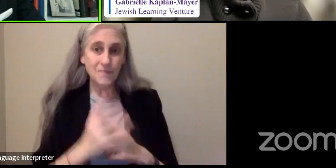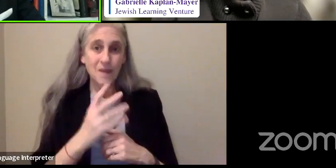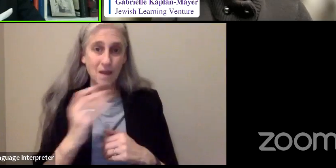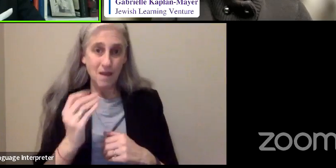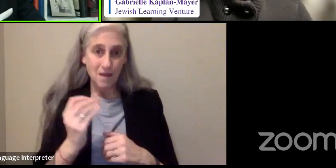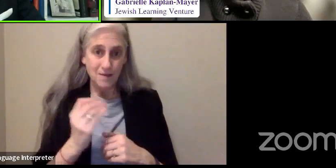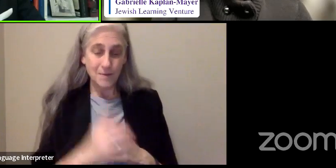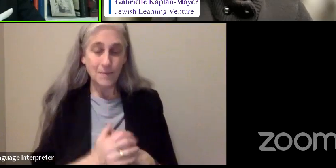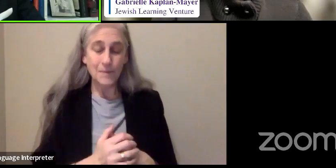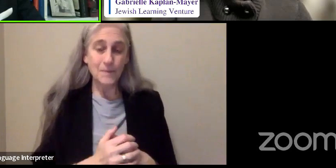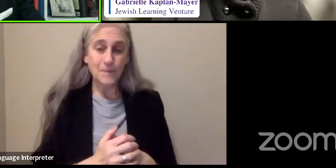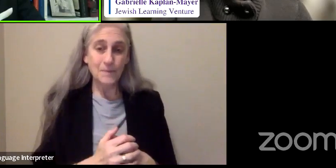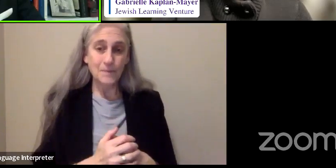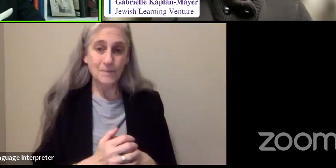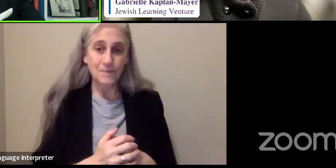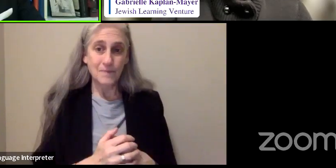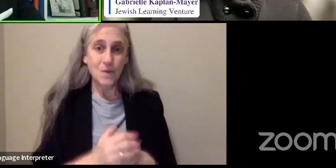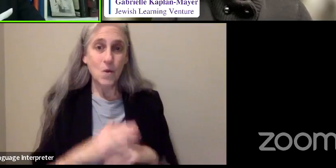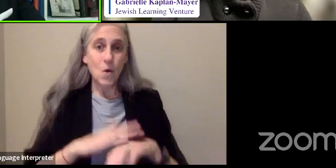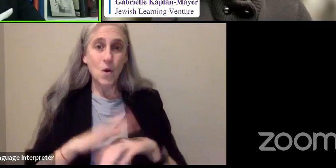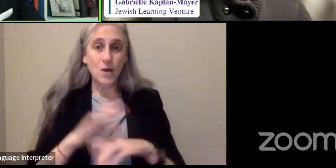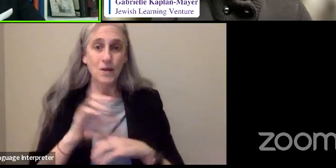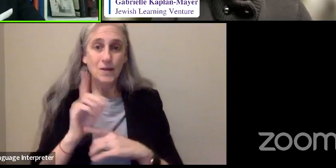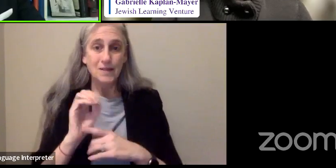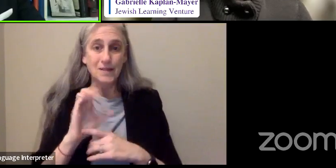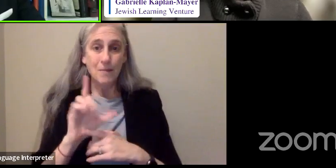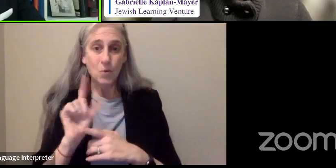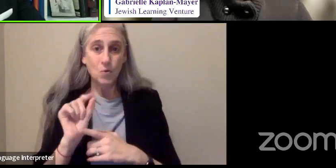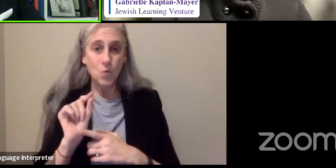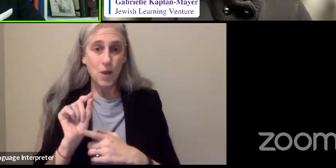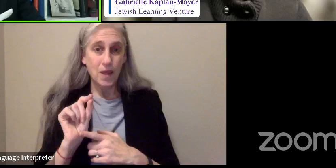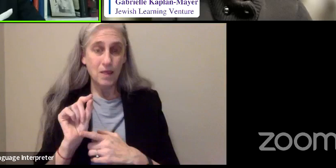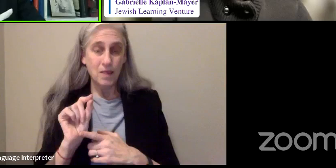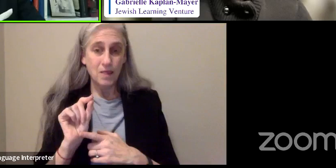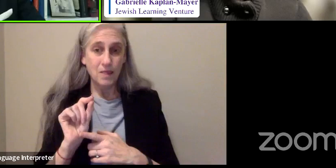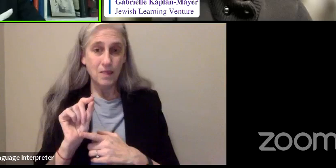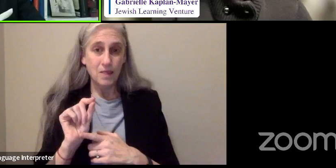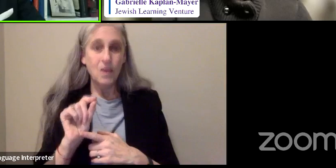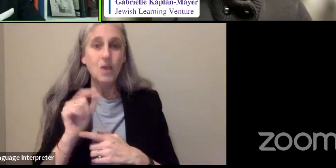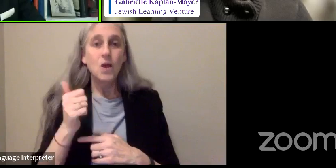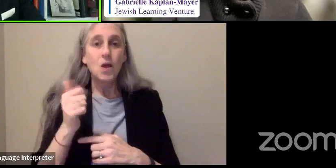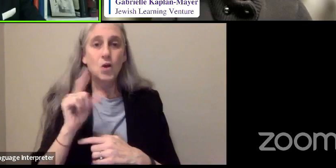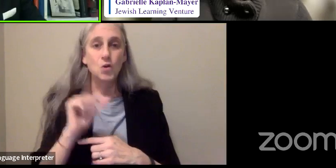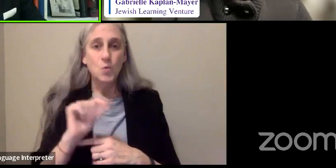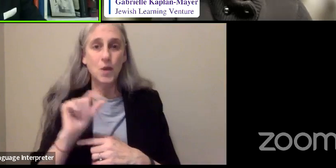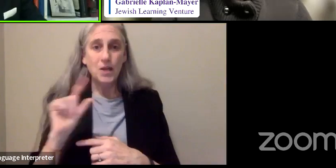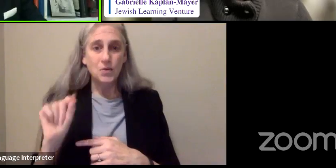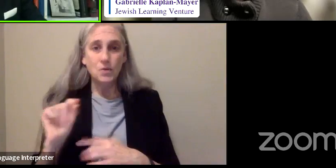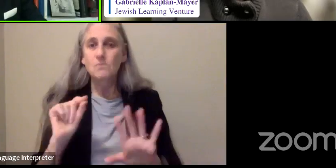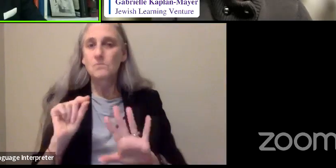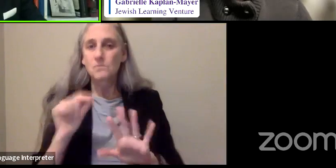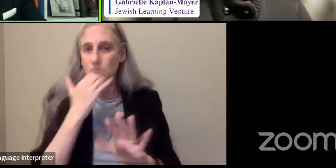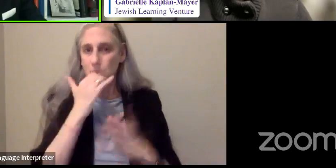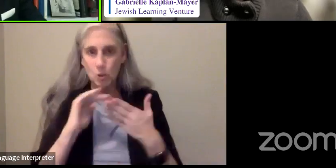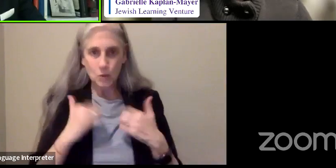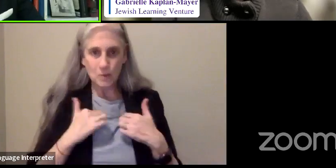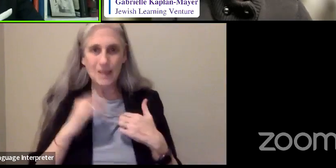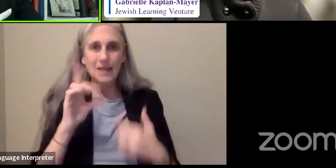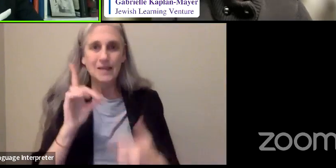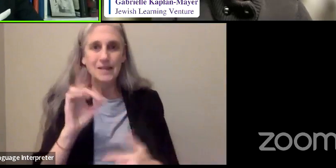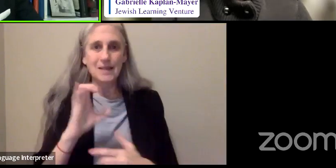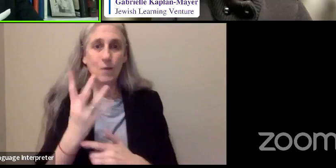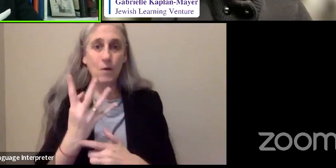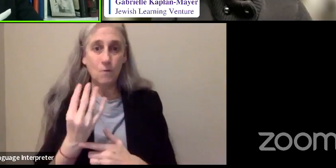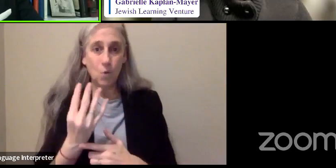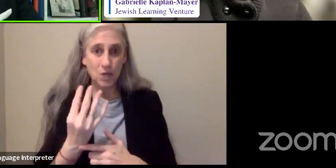And, on December 20th of 2020, December 14th, apologies, 2020,